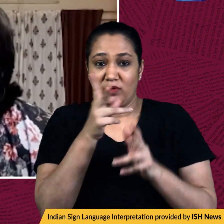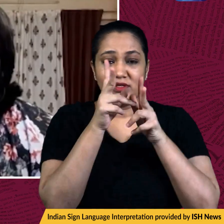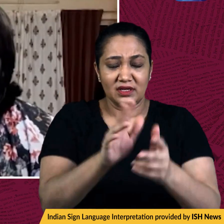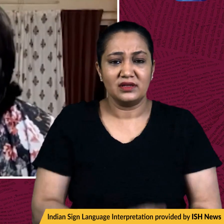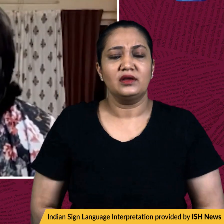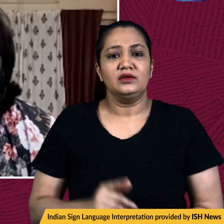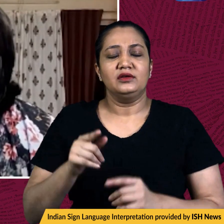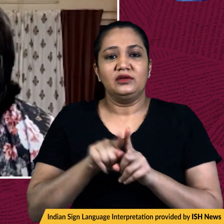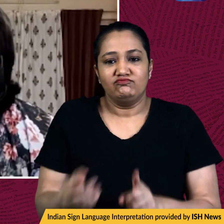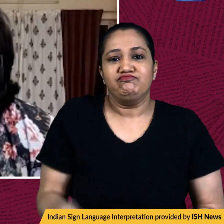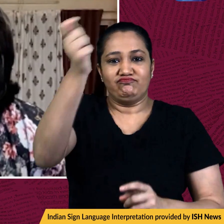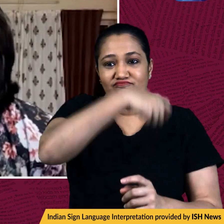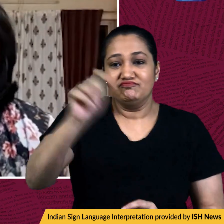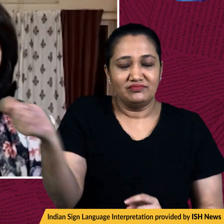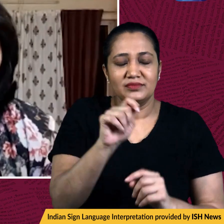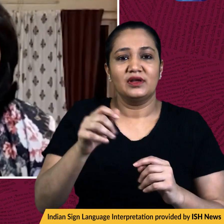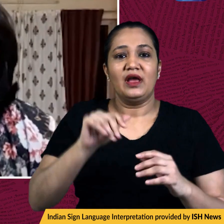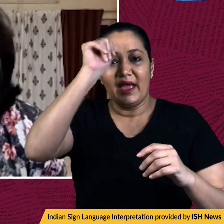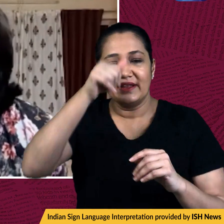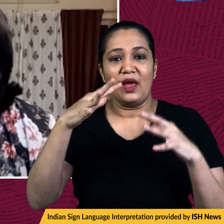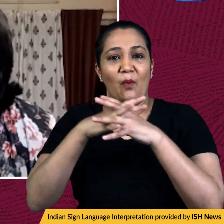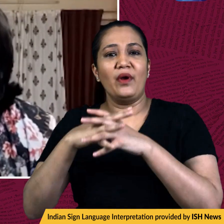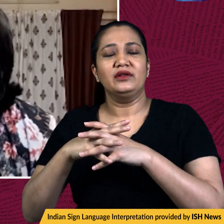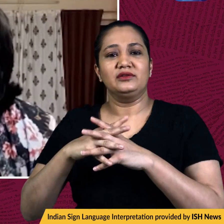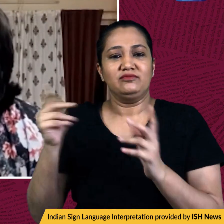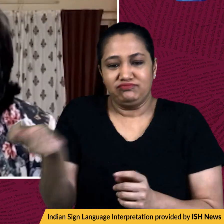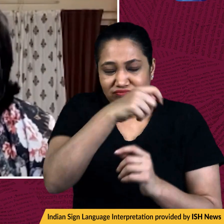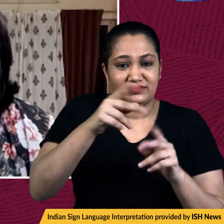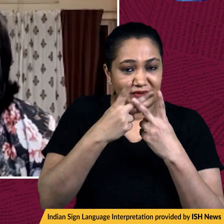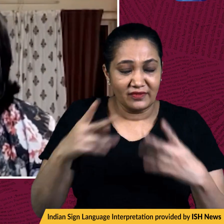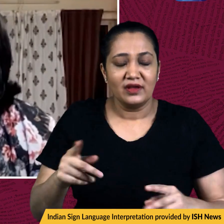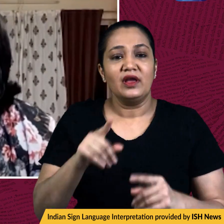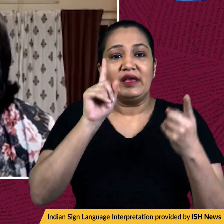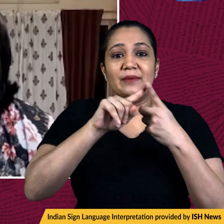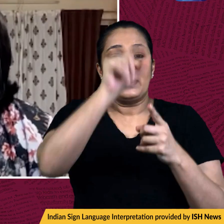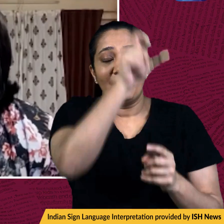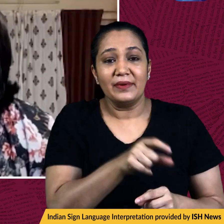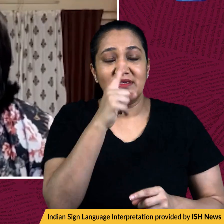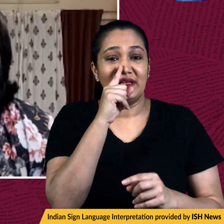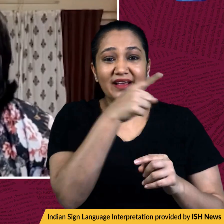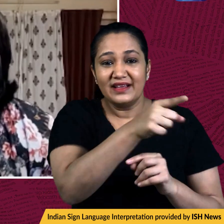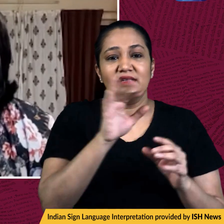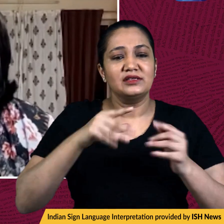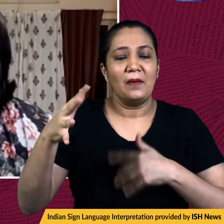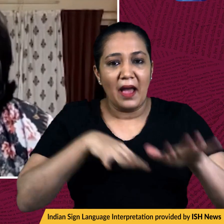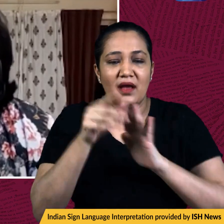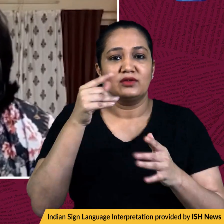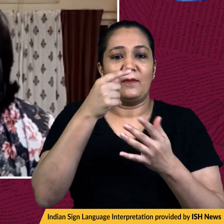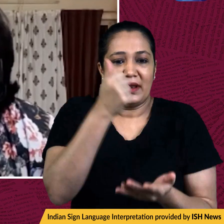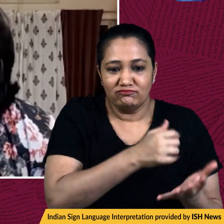raise funds at this month's Indian Wealth Tournament to support Alina Svitolina's drive to provide humanitarian aid to